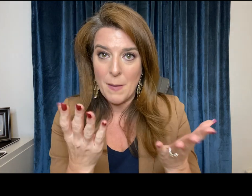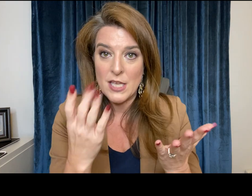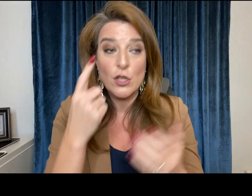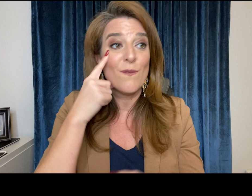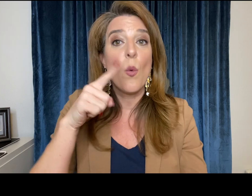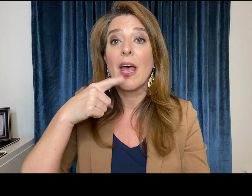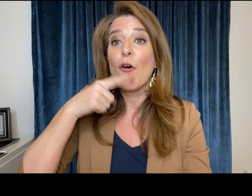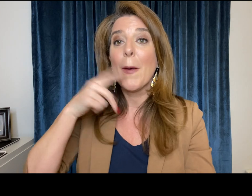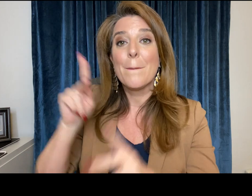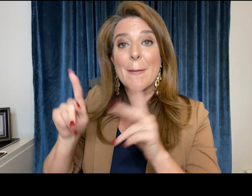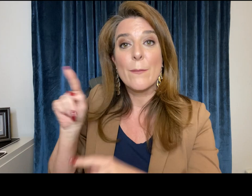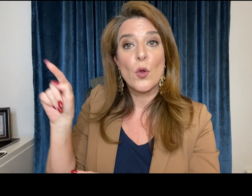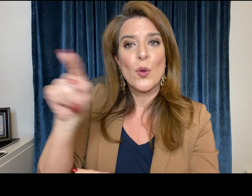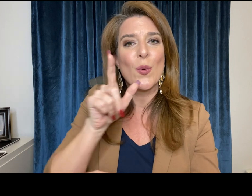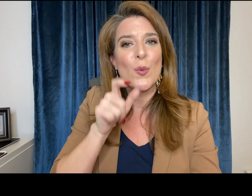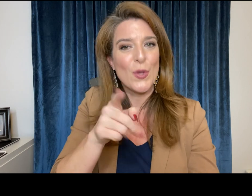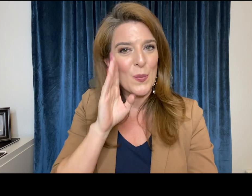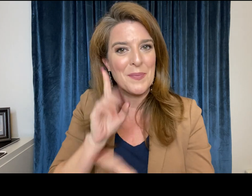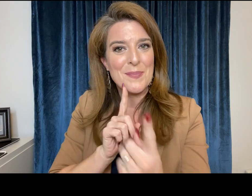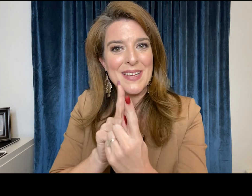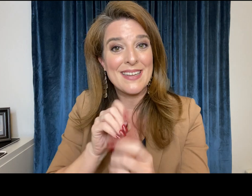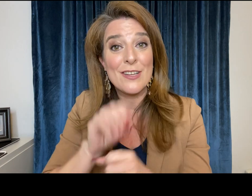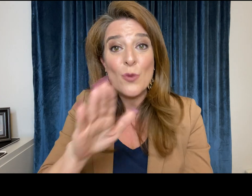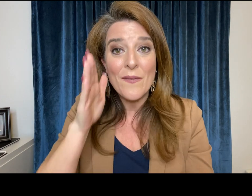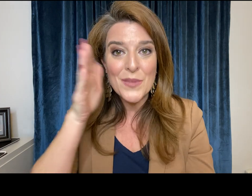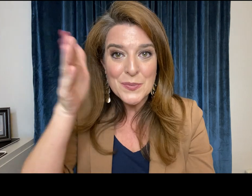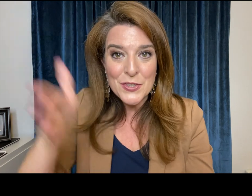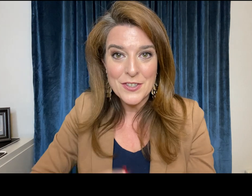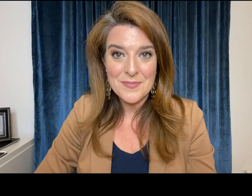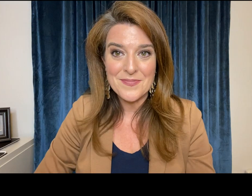list of information available for hearing people who you will meet in your future